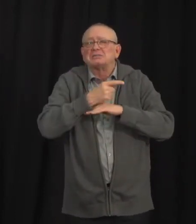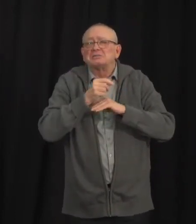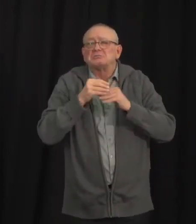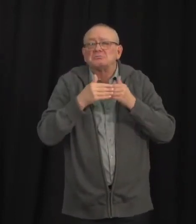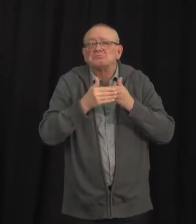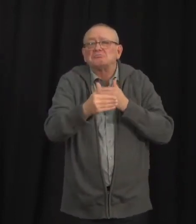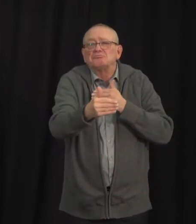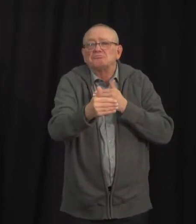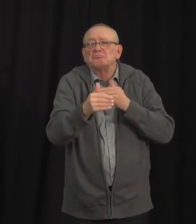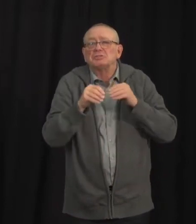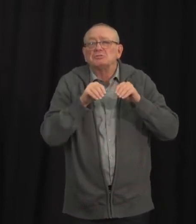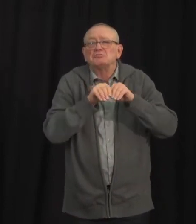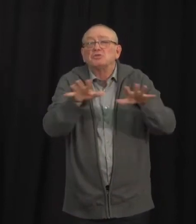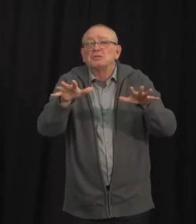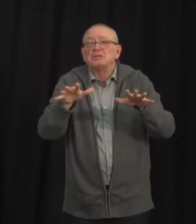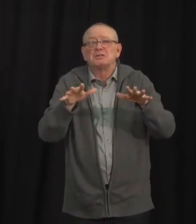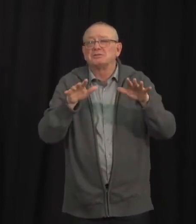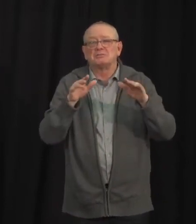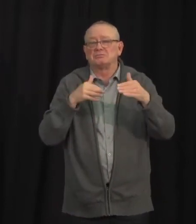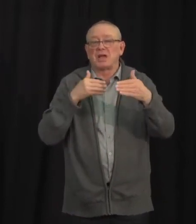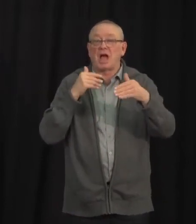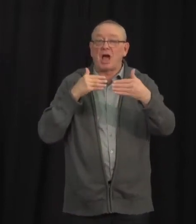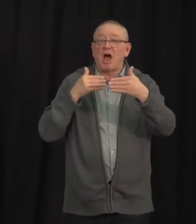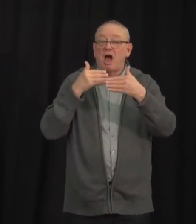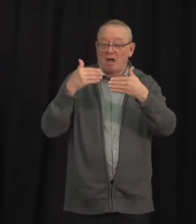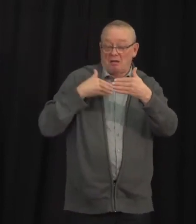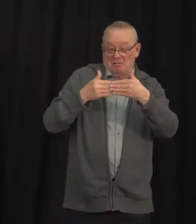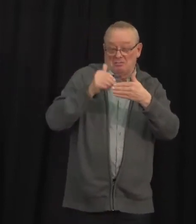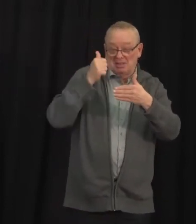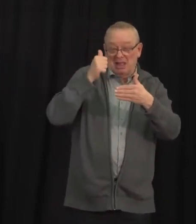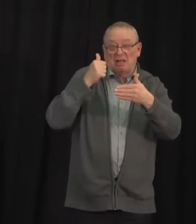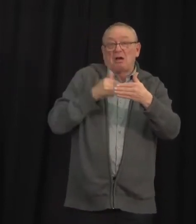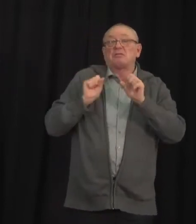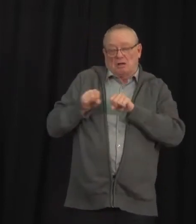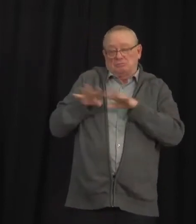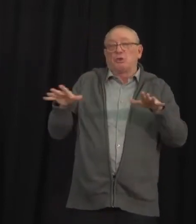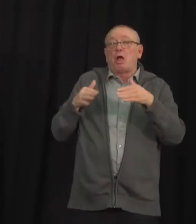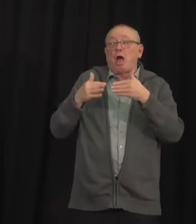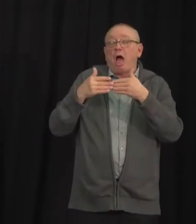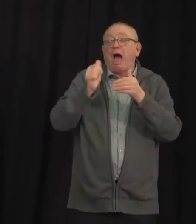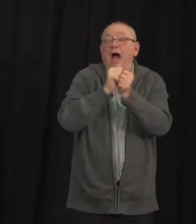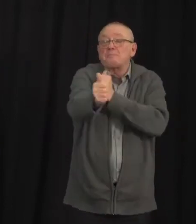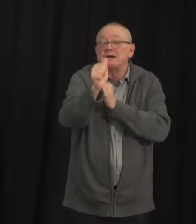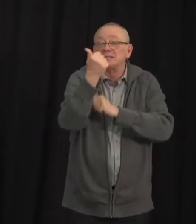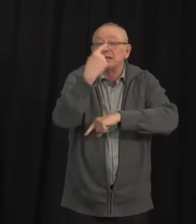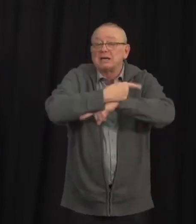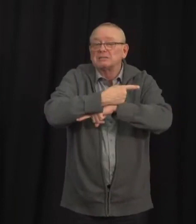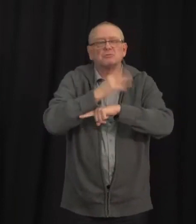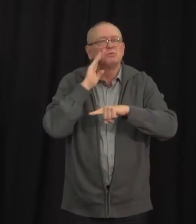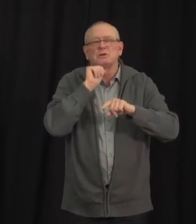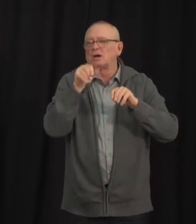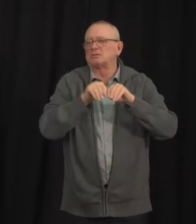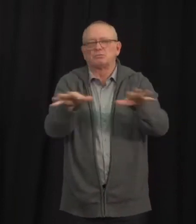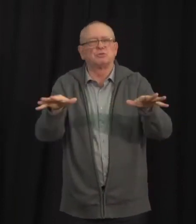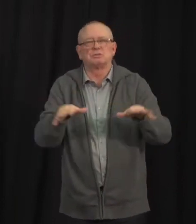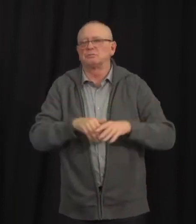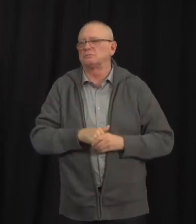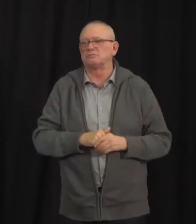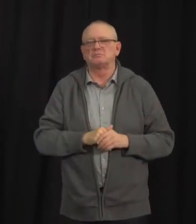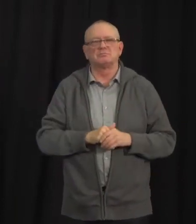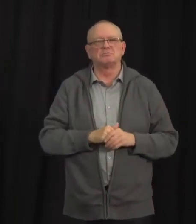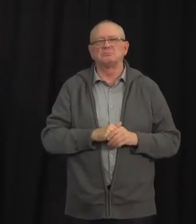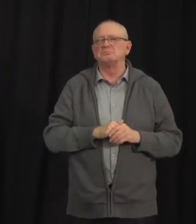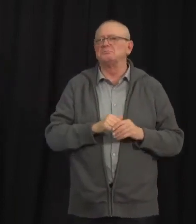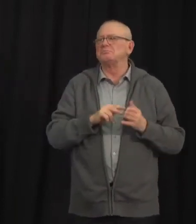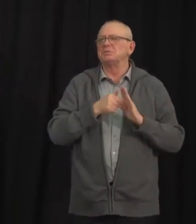effective or appropriate unless this test is ordered by their doctor. It is also not an effective use